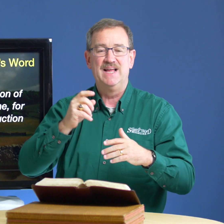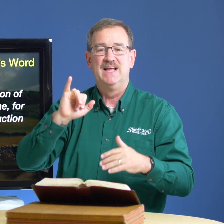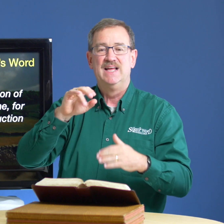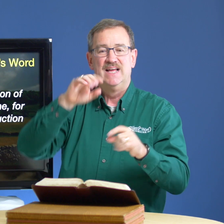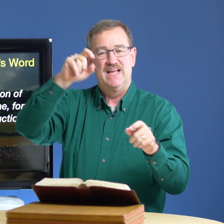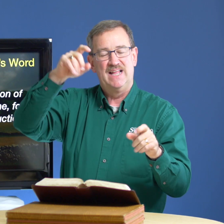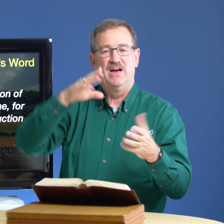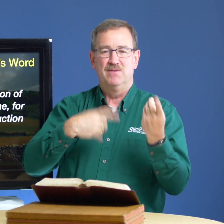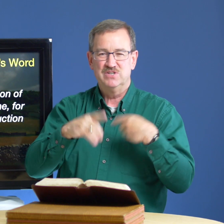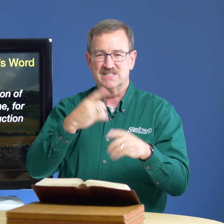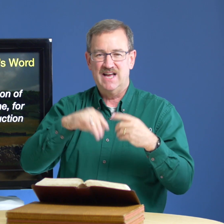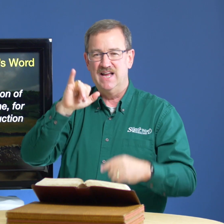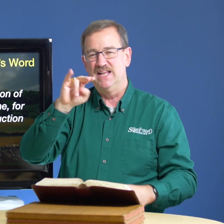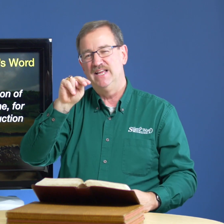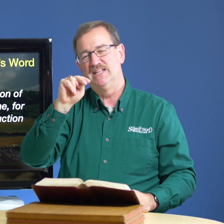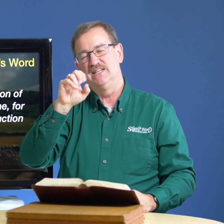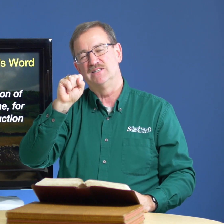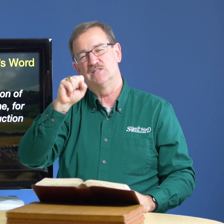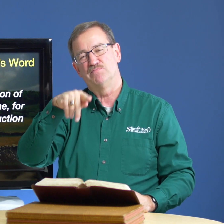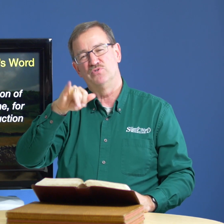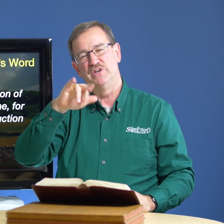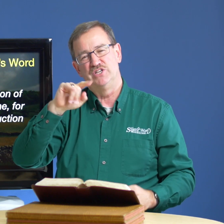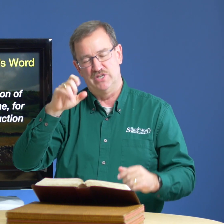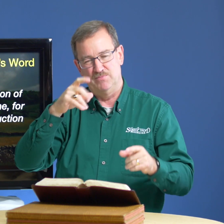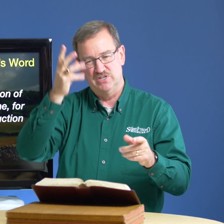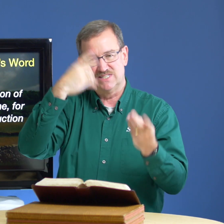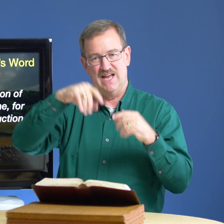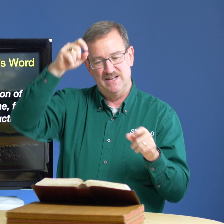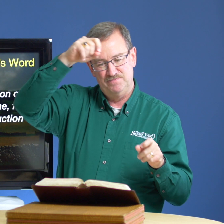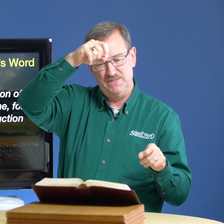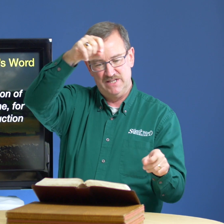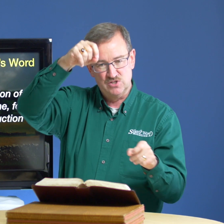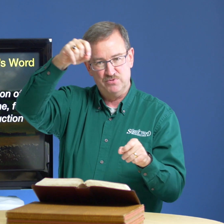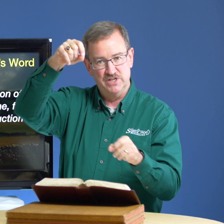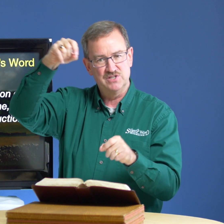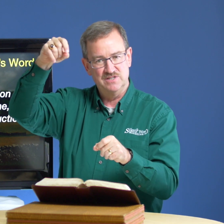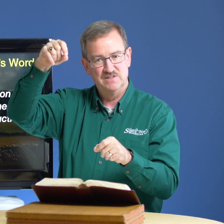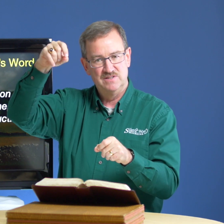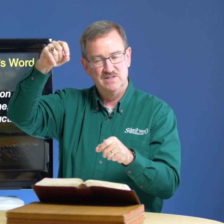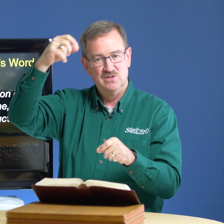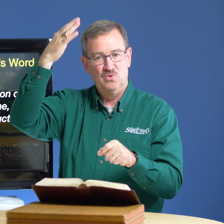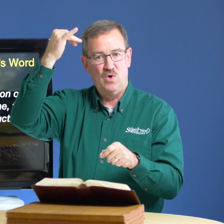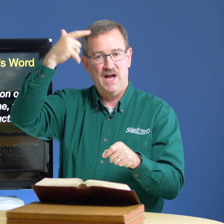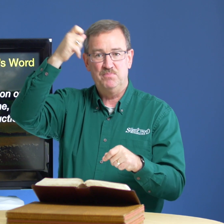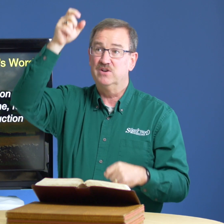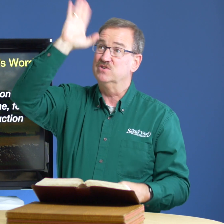now i'm going to sign inspiration i'm going to sign inspiration why because